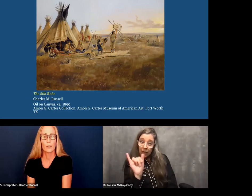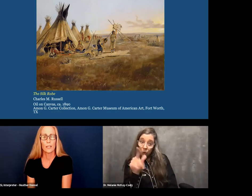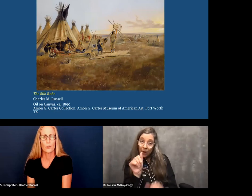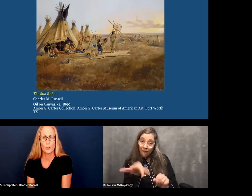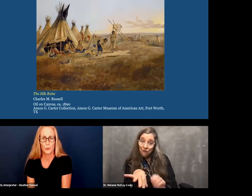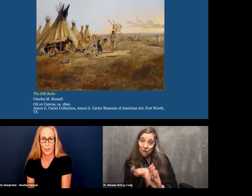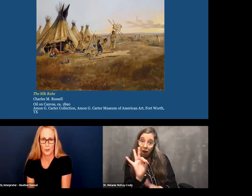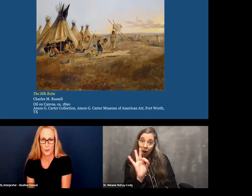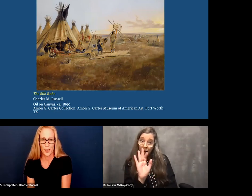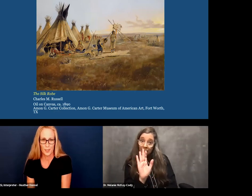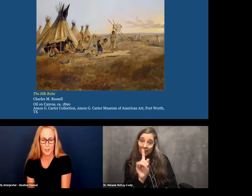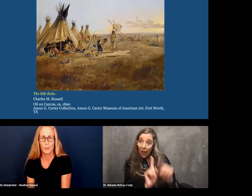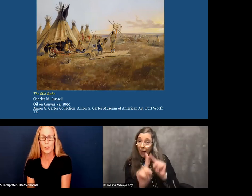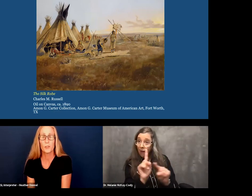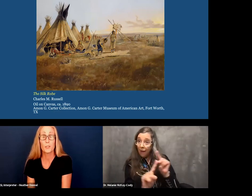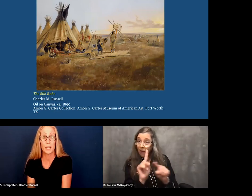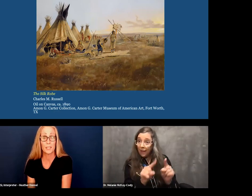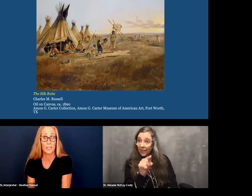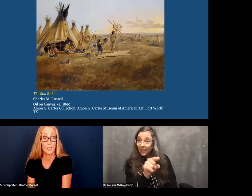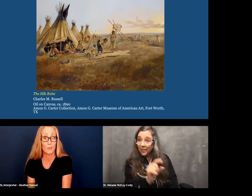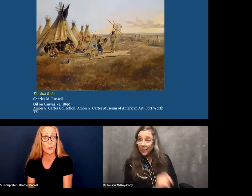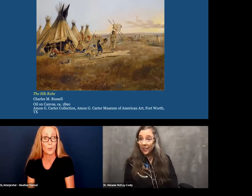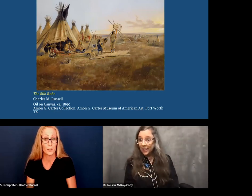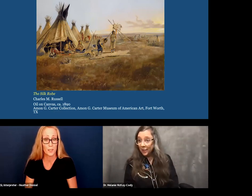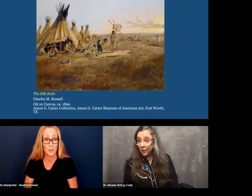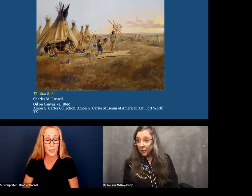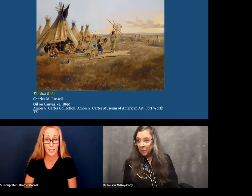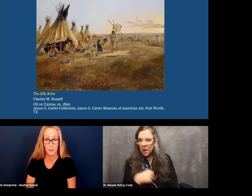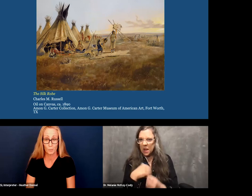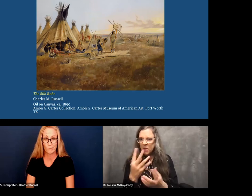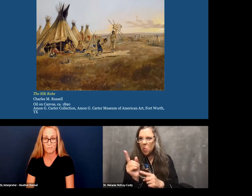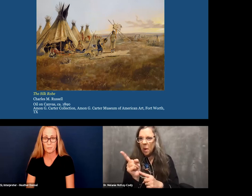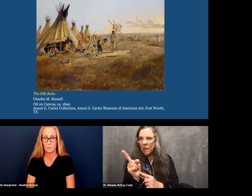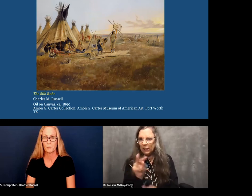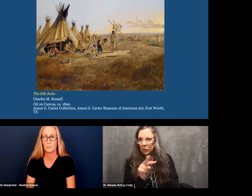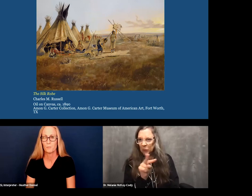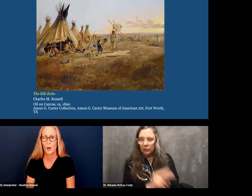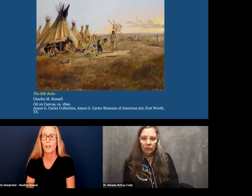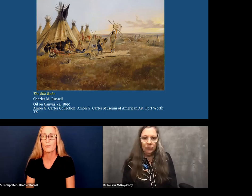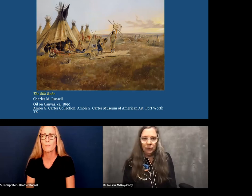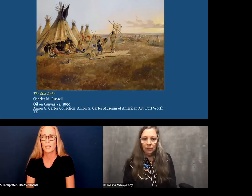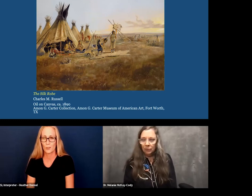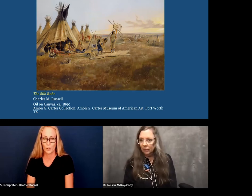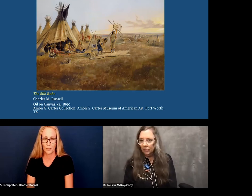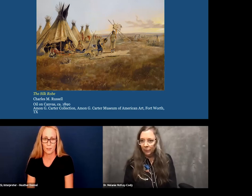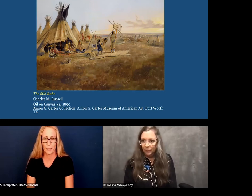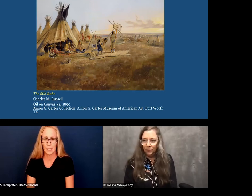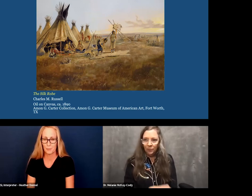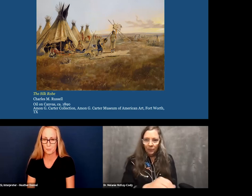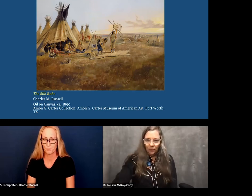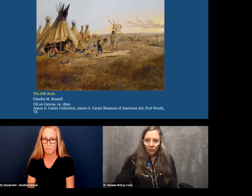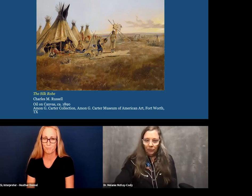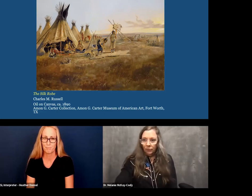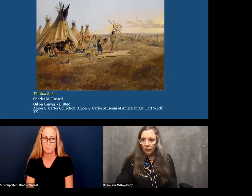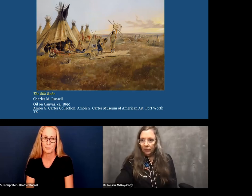So now I would like you to do an exercise. Look at this painting and see if you can see the sign. I'll give you a minute to look at this